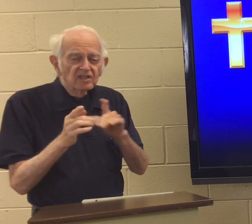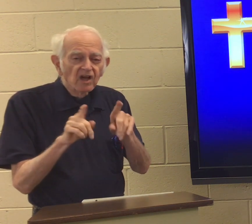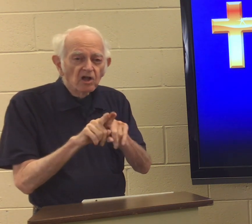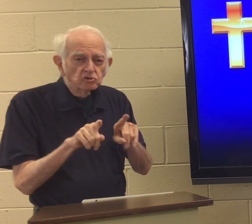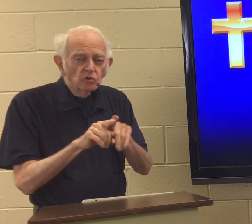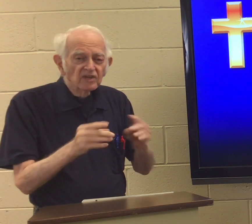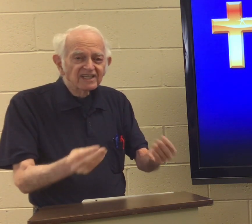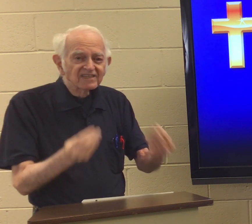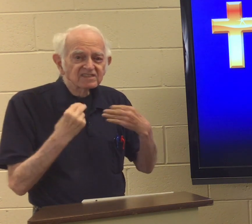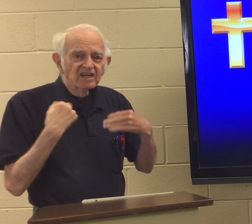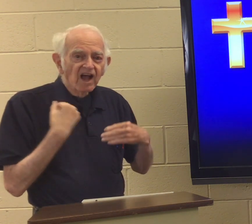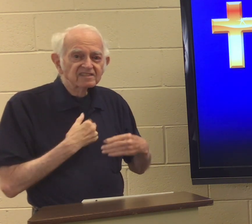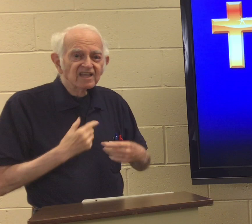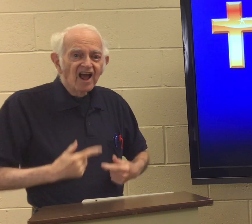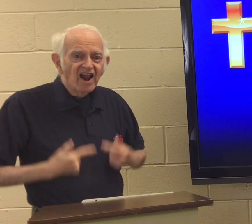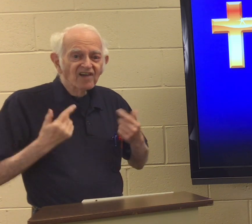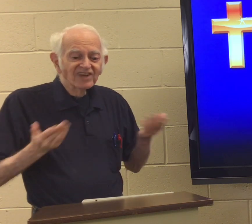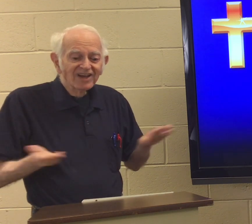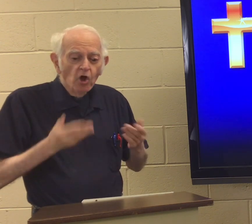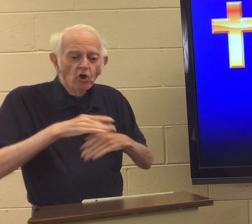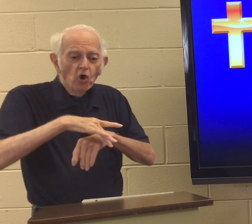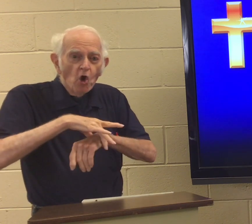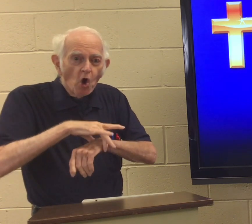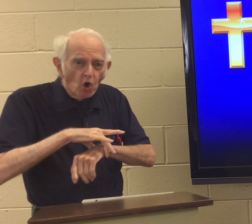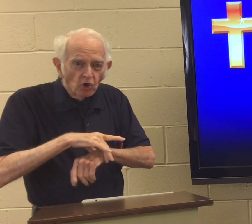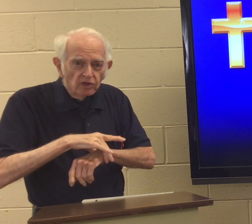That Jesus also gives us life here on earth.